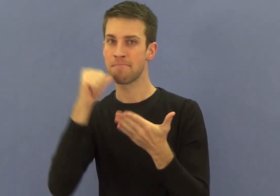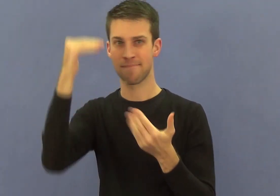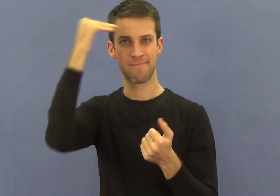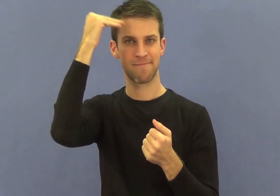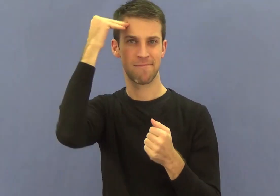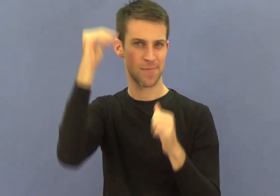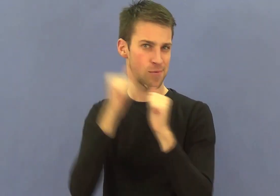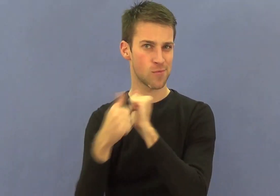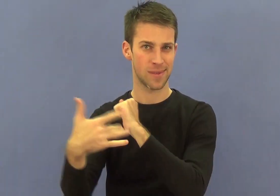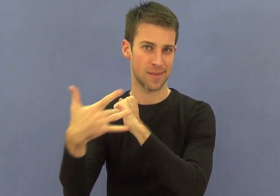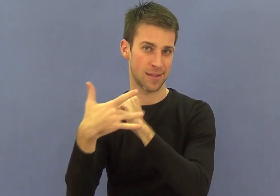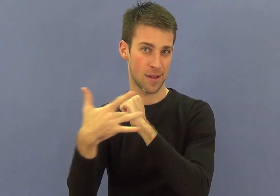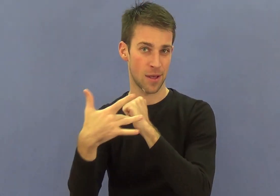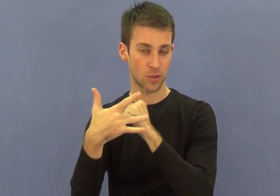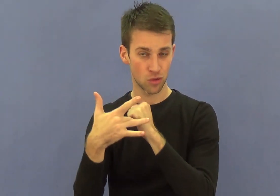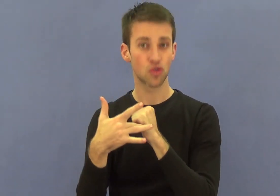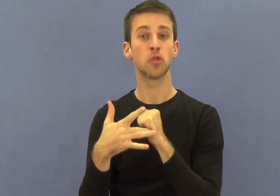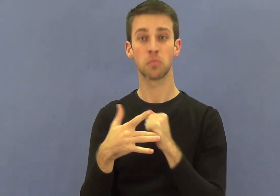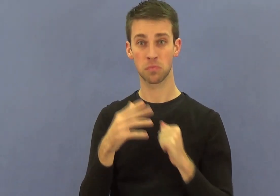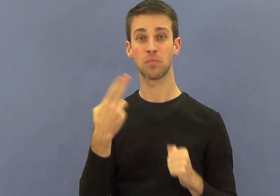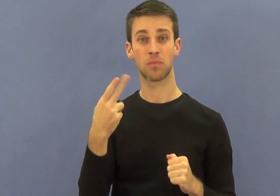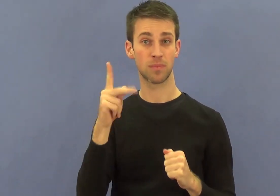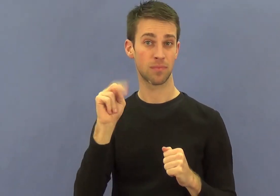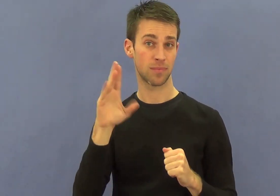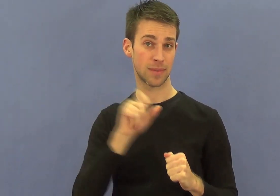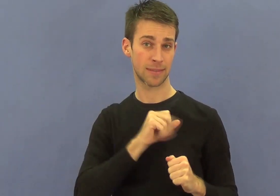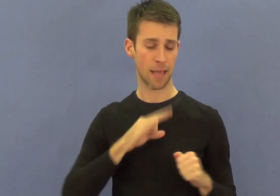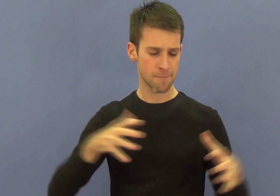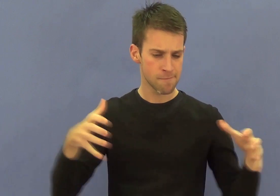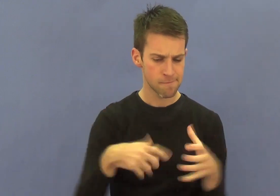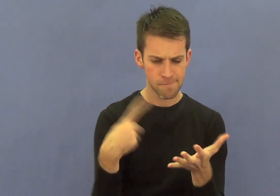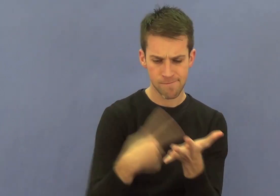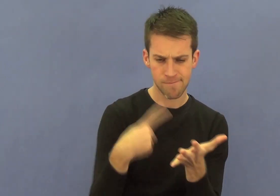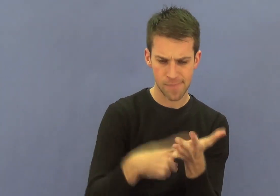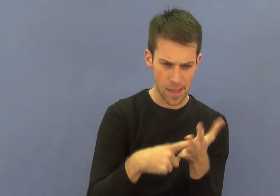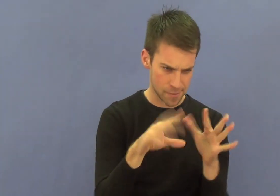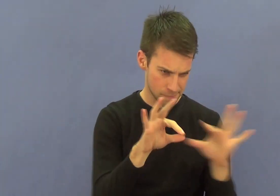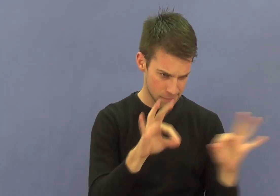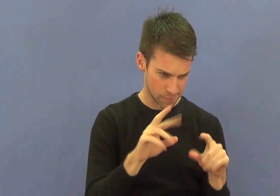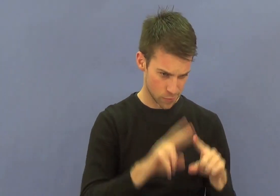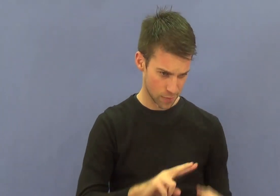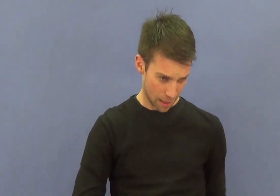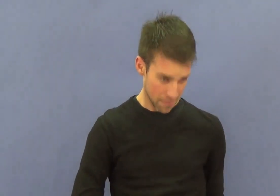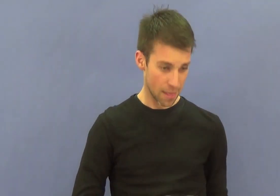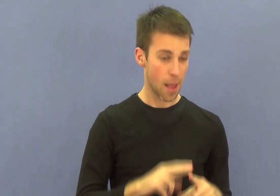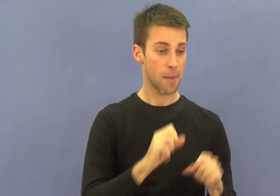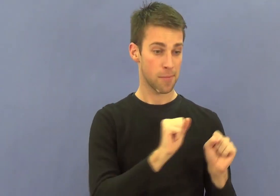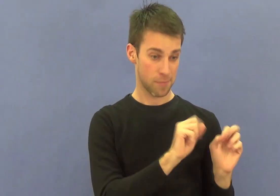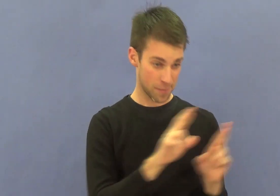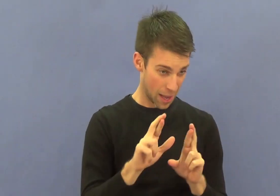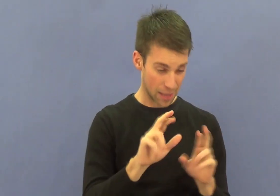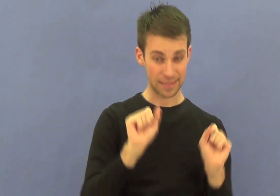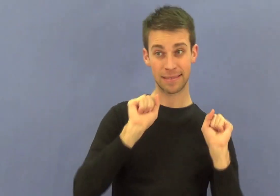and interpreters alike, Helen Keller National Center decided to make these videos available to the public.